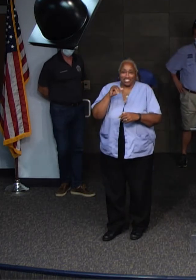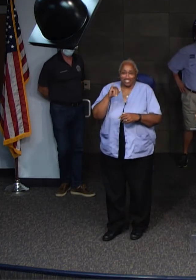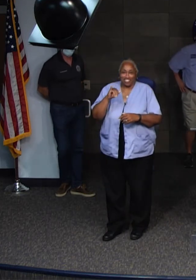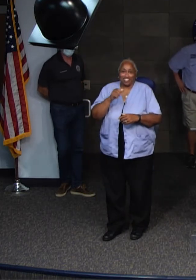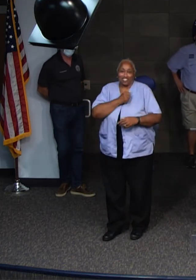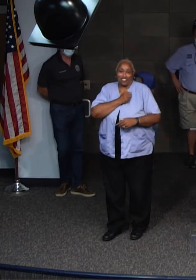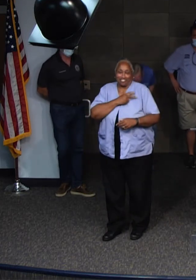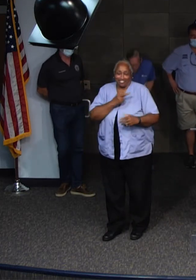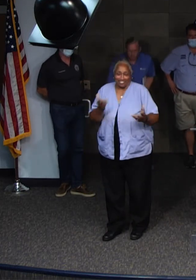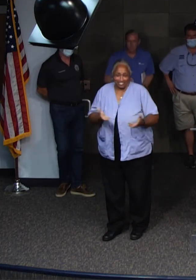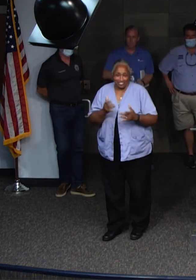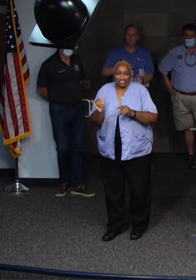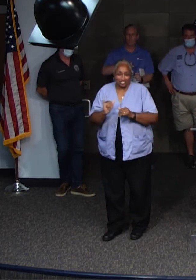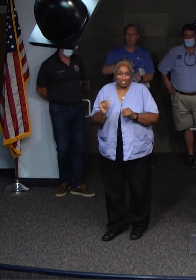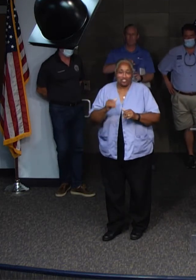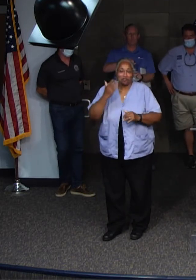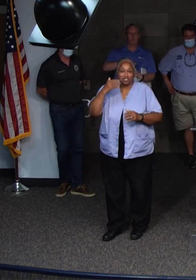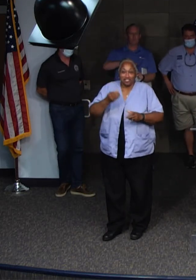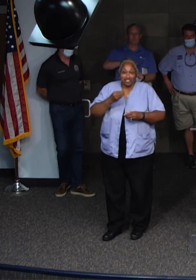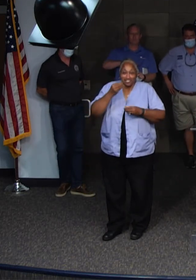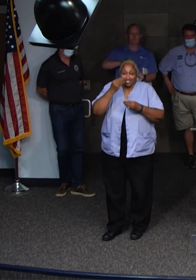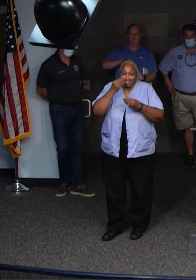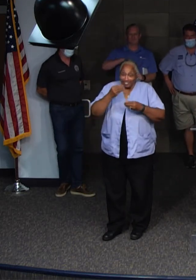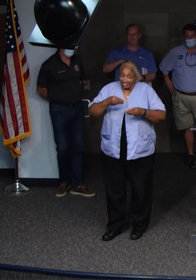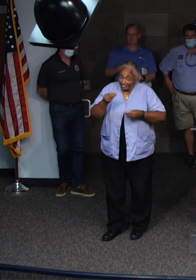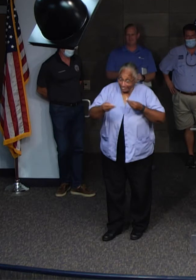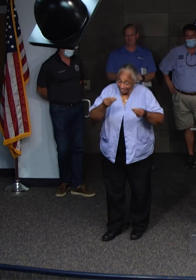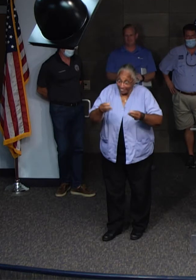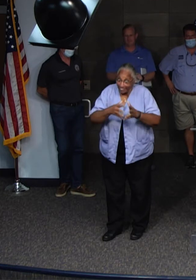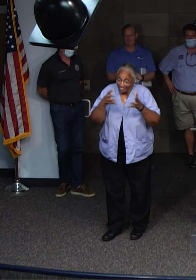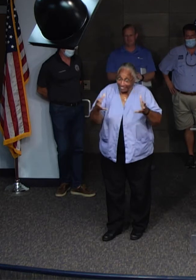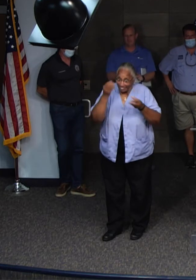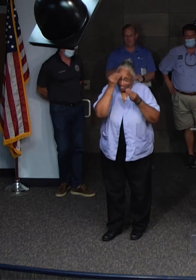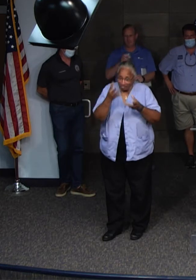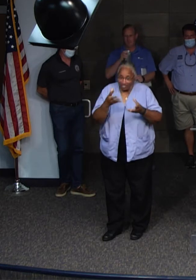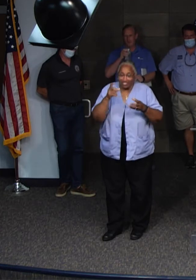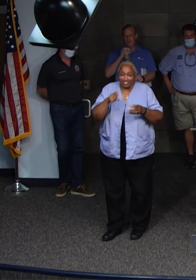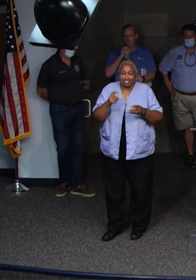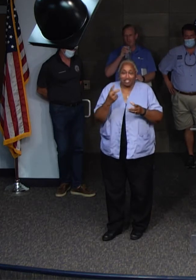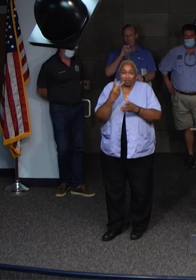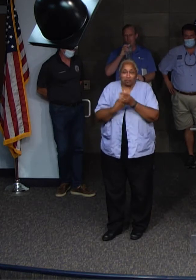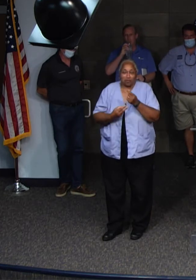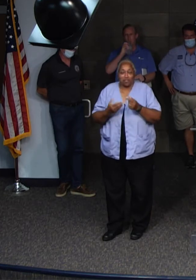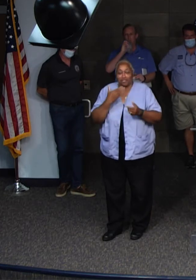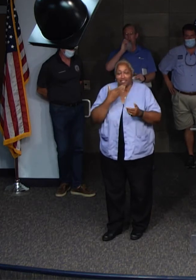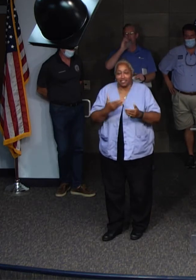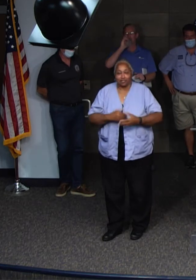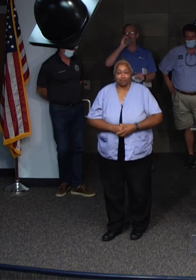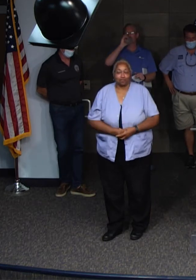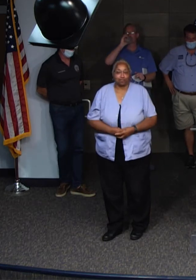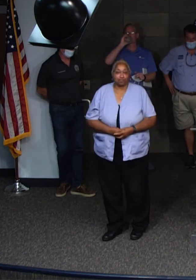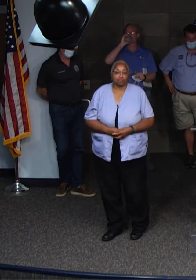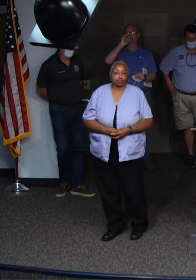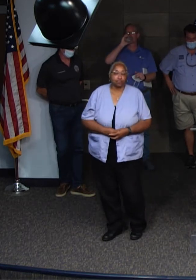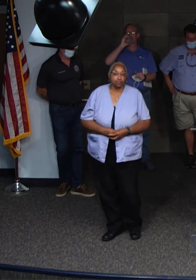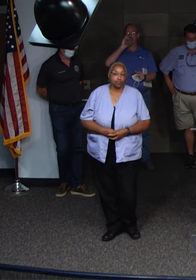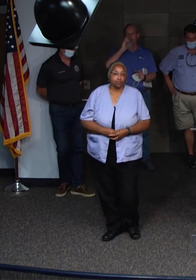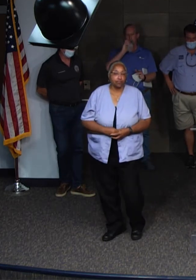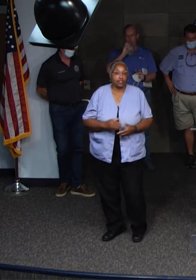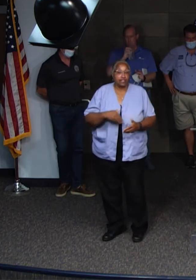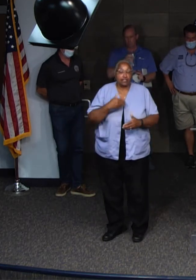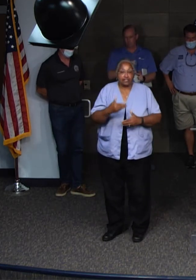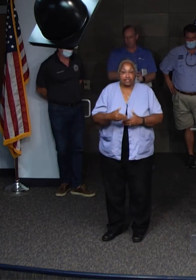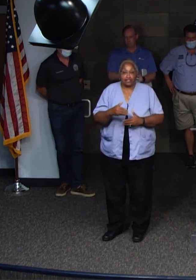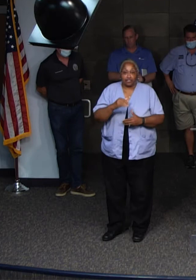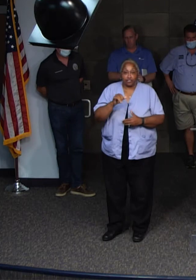giving out a lot of information and now we need multiple translators. So thank you both for being here. Next speaker is